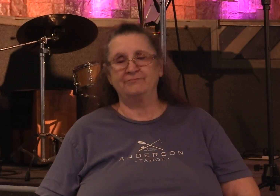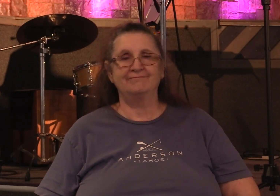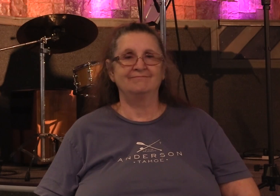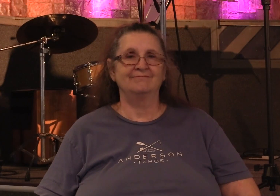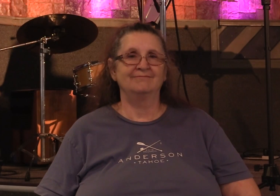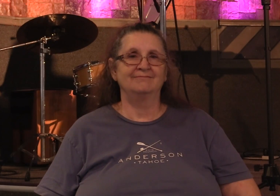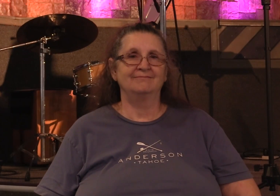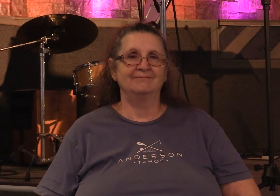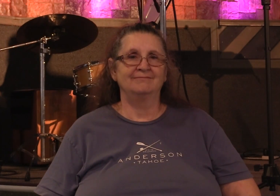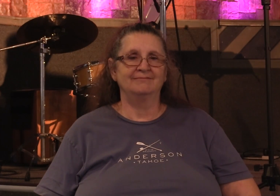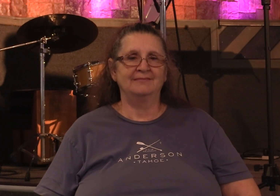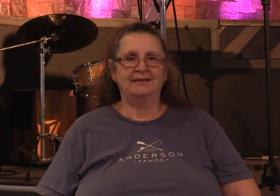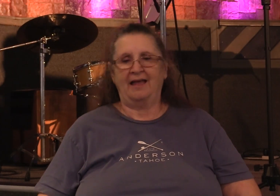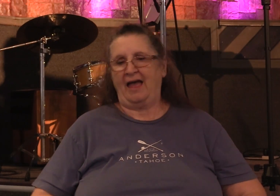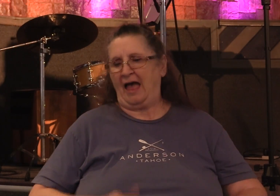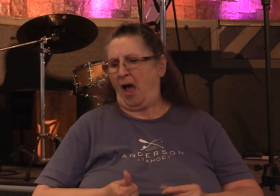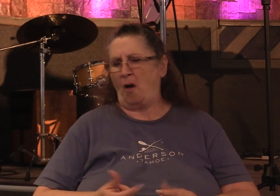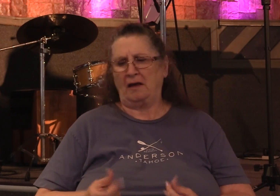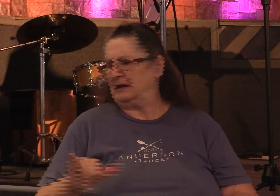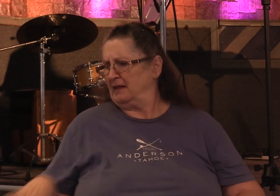how could they sinners